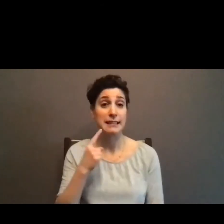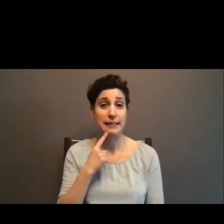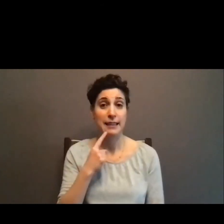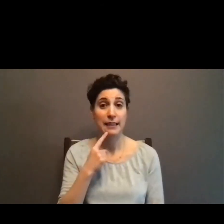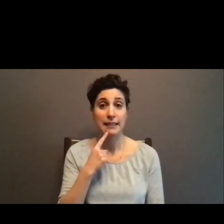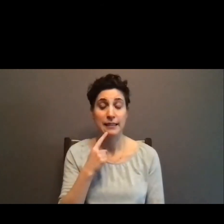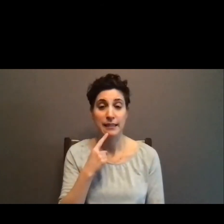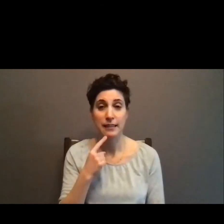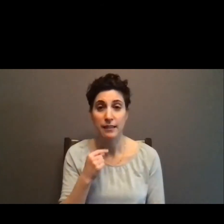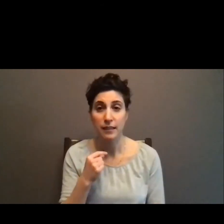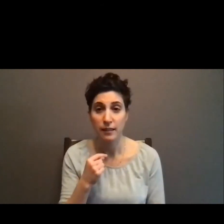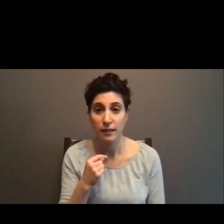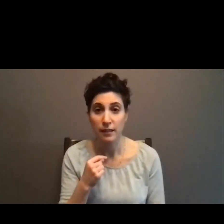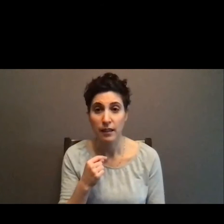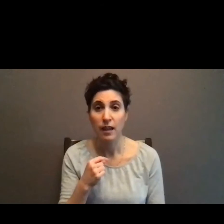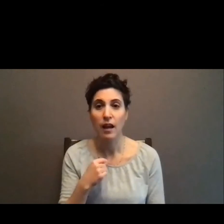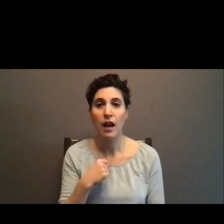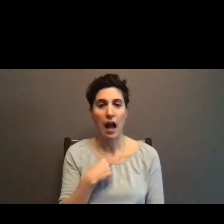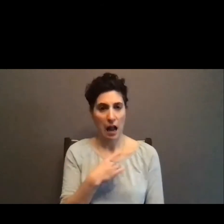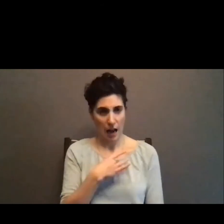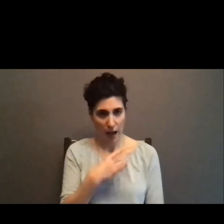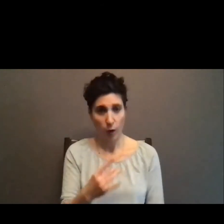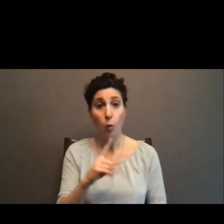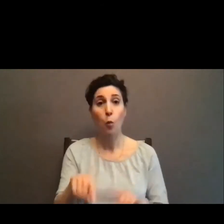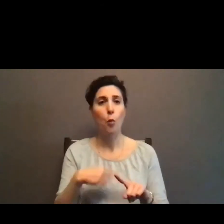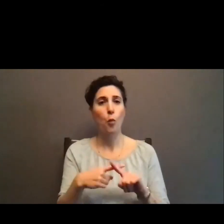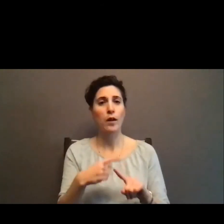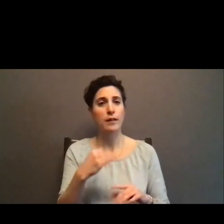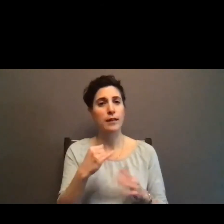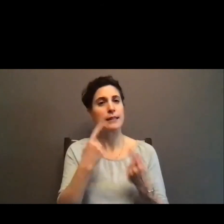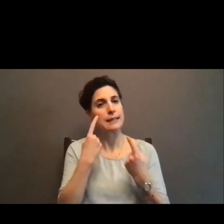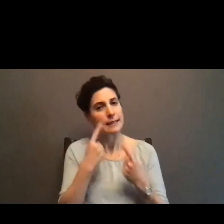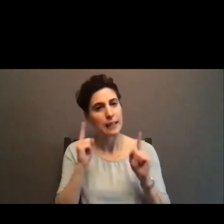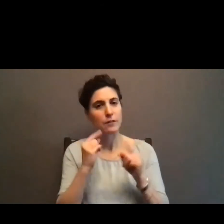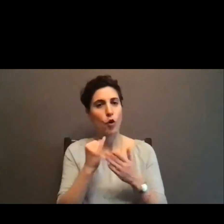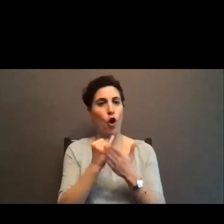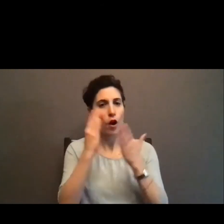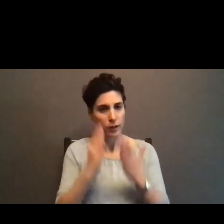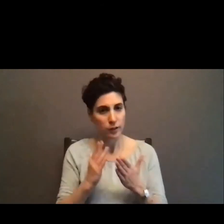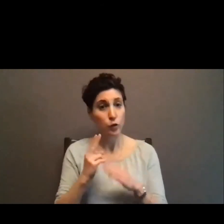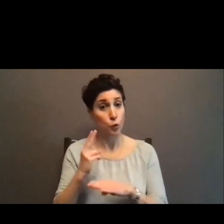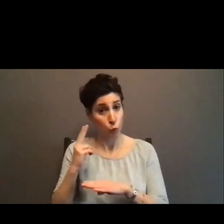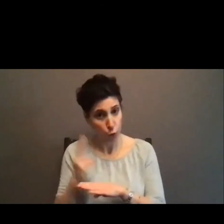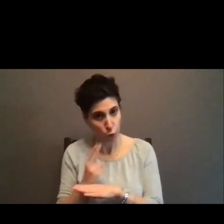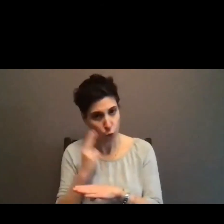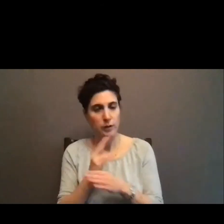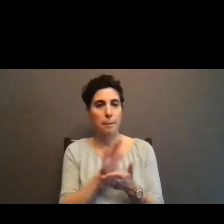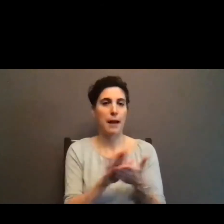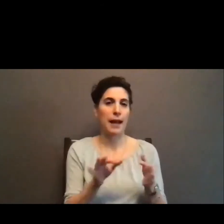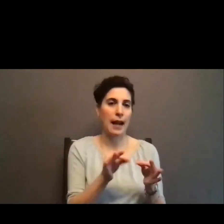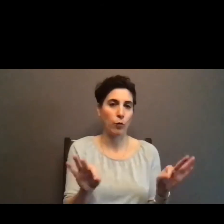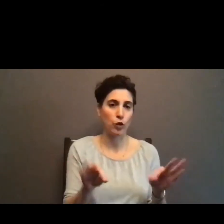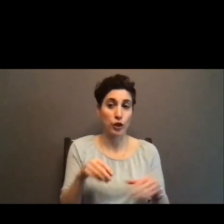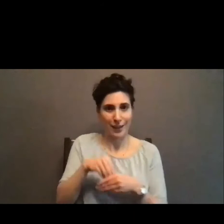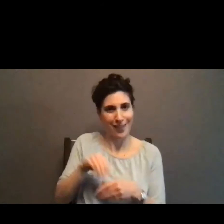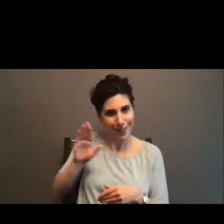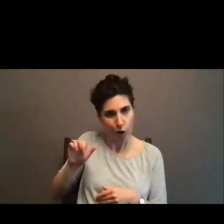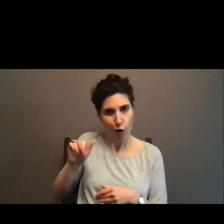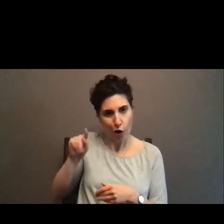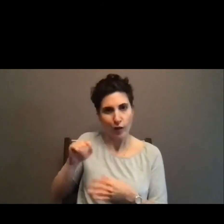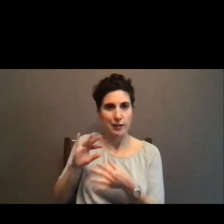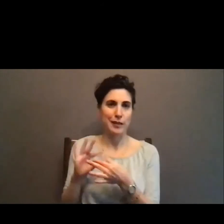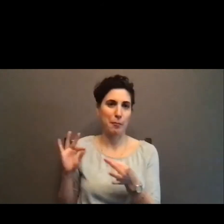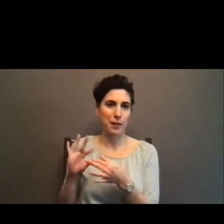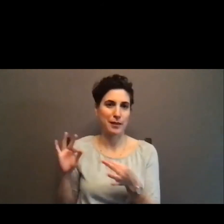when successful artists use plain language in their artist statements, their courage shows me that this is an excess, that this is